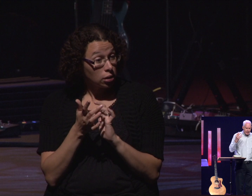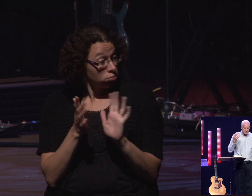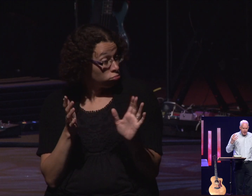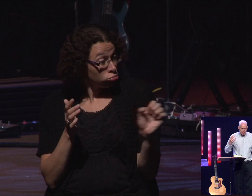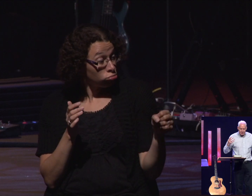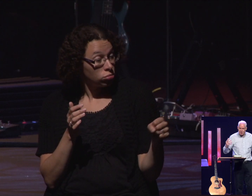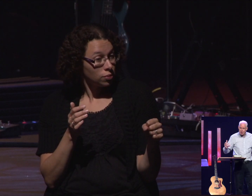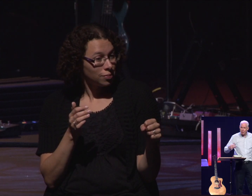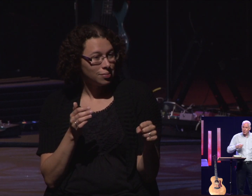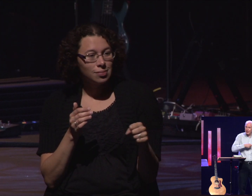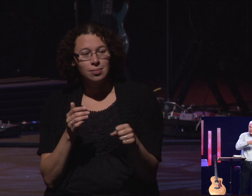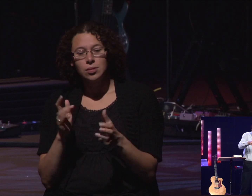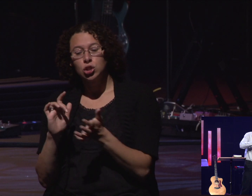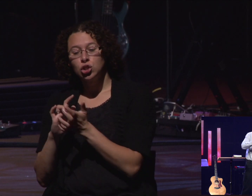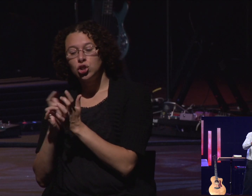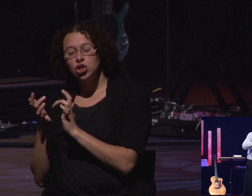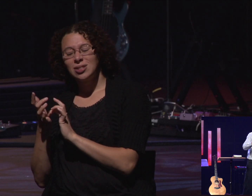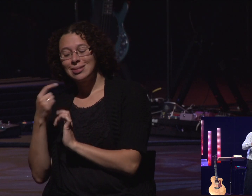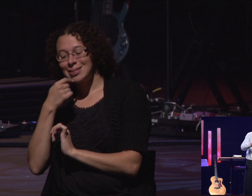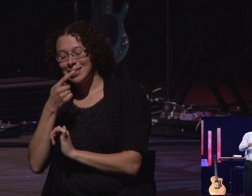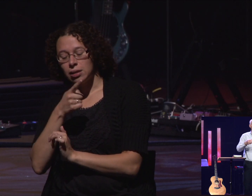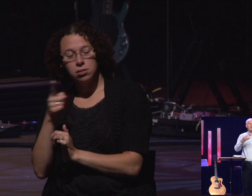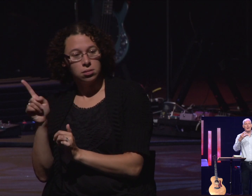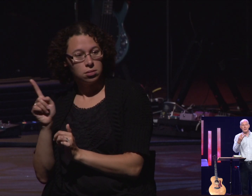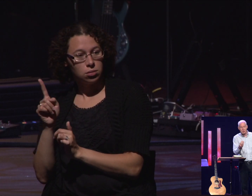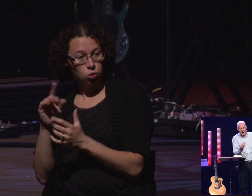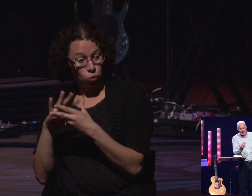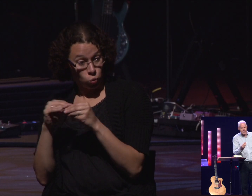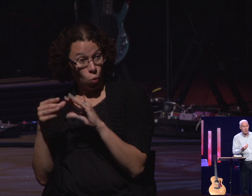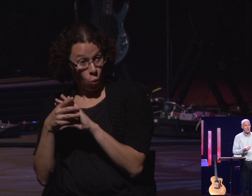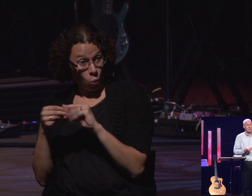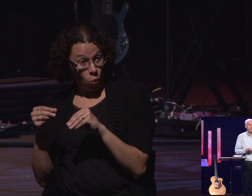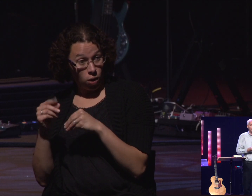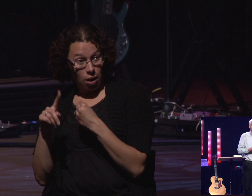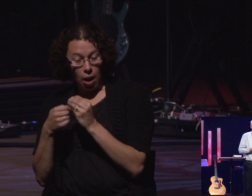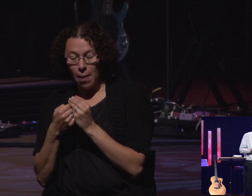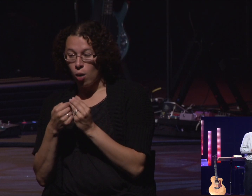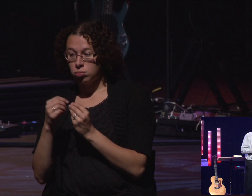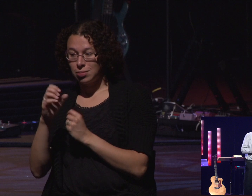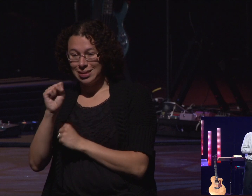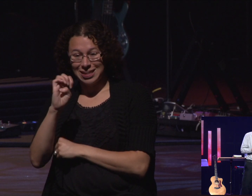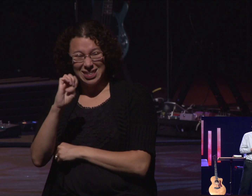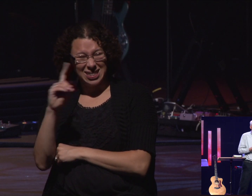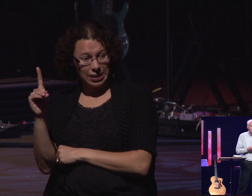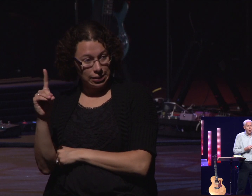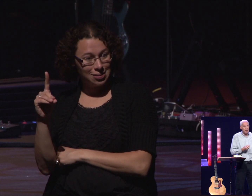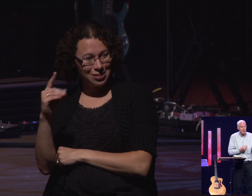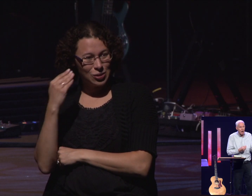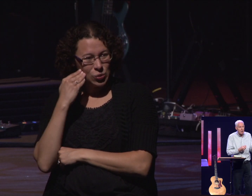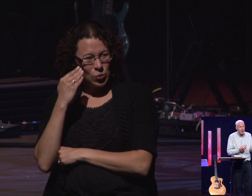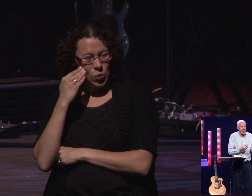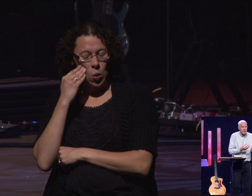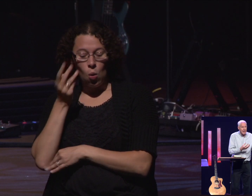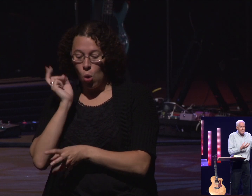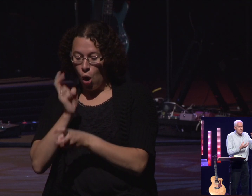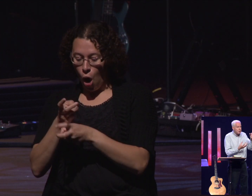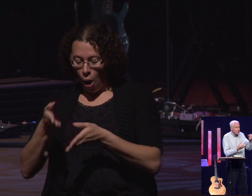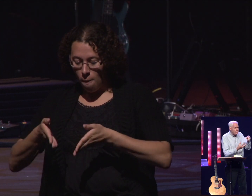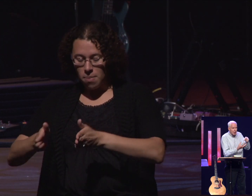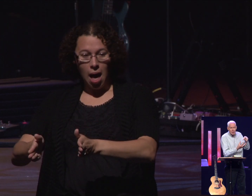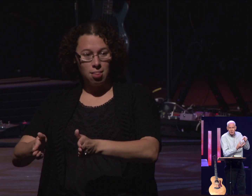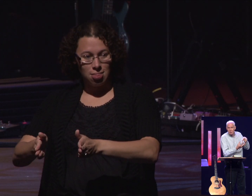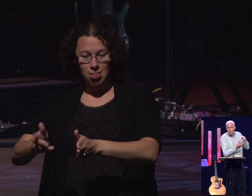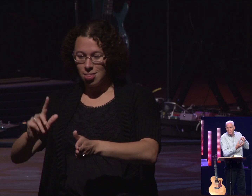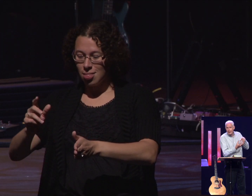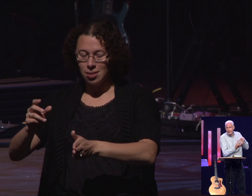about this parable of a sower who went in and started sowing seed. And some of it fell in this rocky soil. Some of it fell in a hard path. And the ones in a hard path, it just